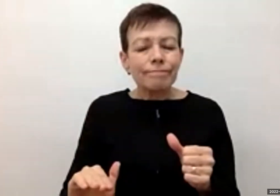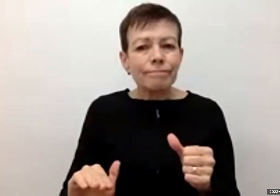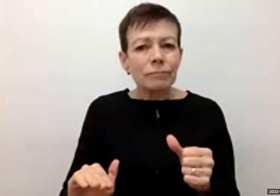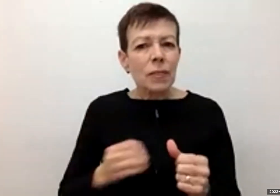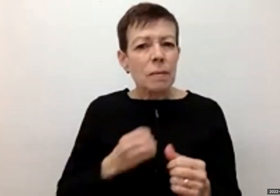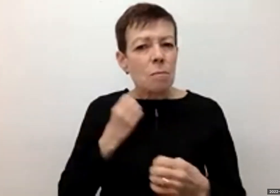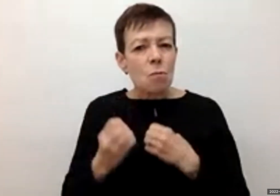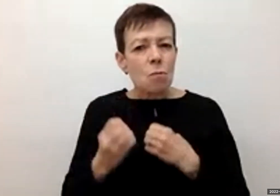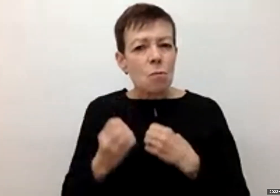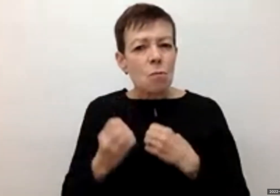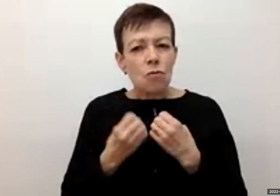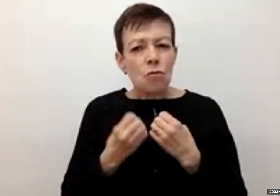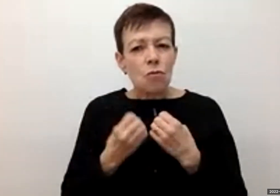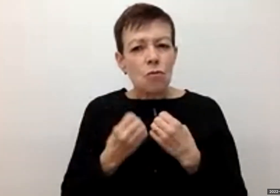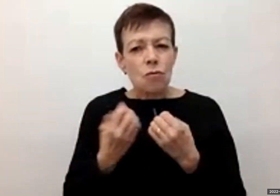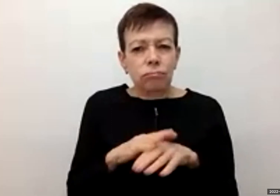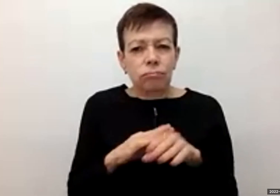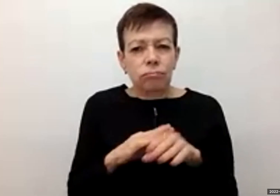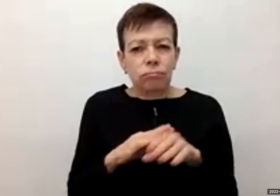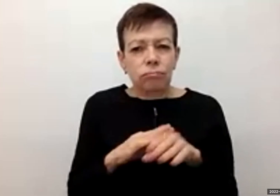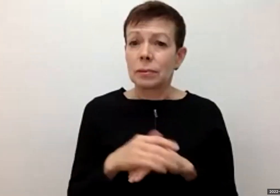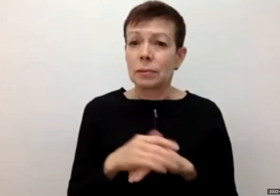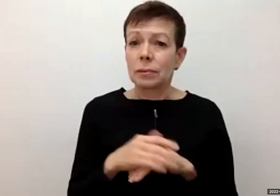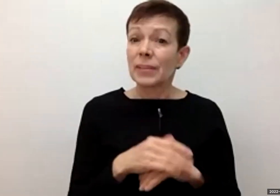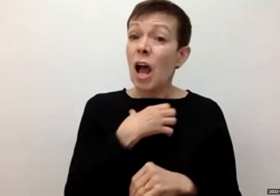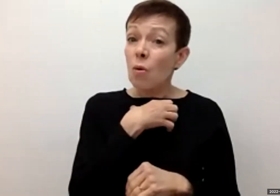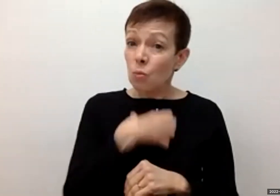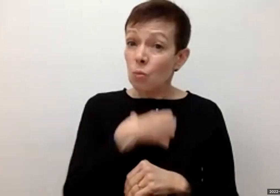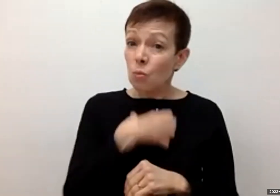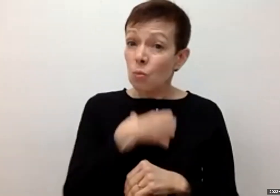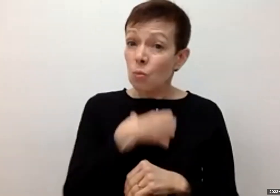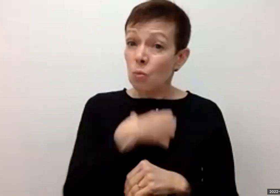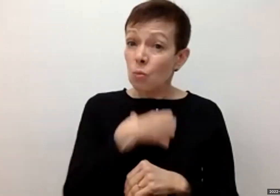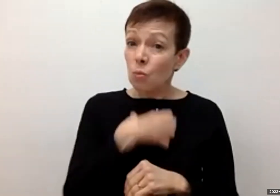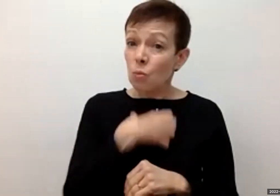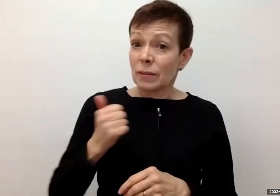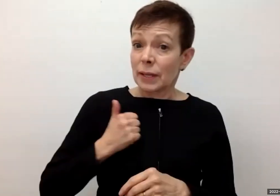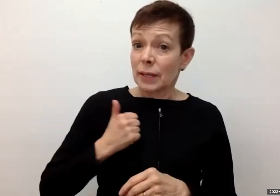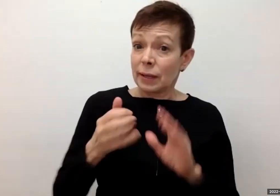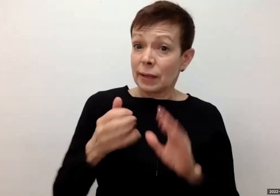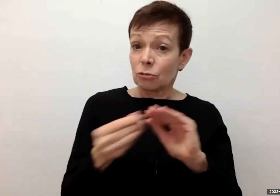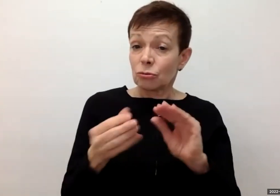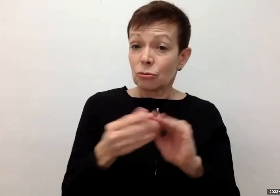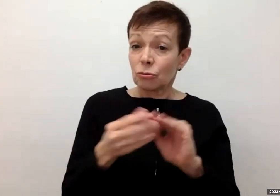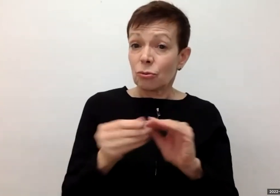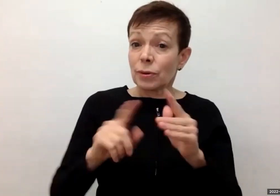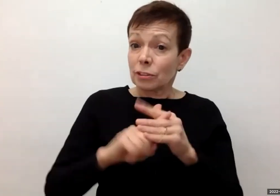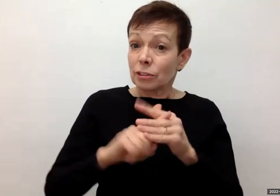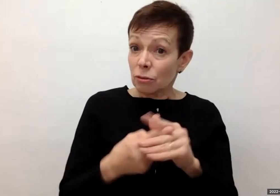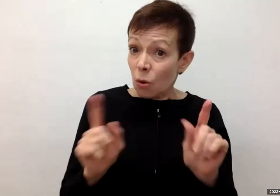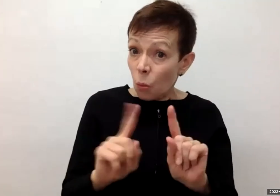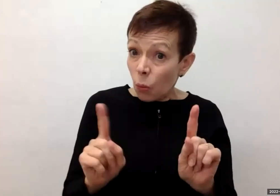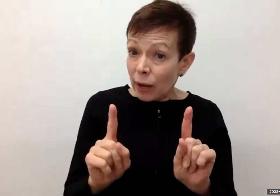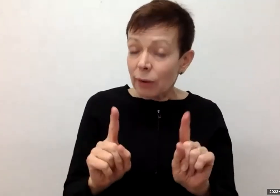I wish our story in Canada started the day we moved into our building. I wish our story was defined by the wonderful things that happened